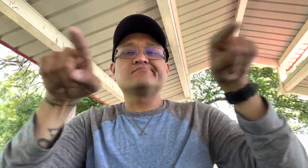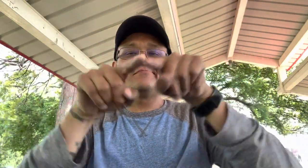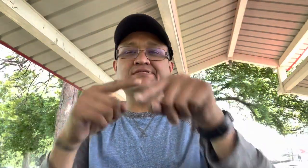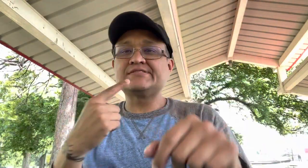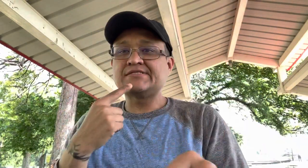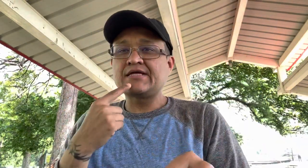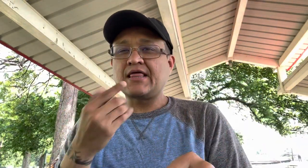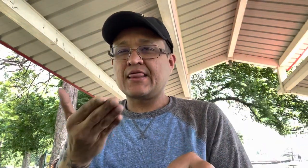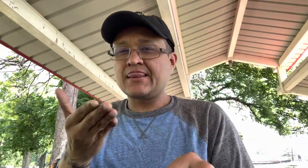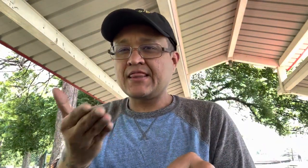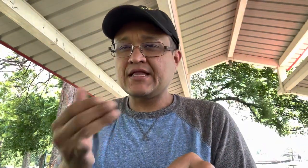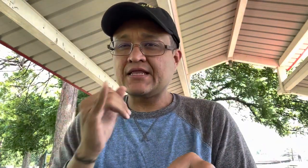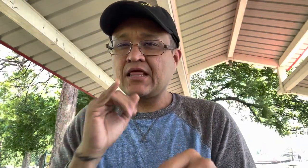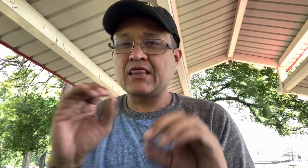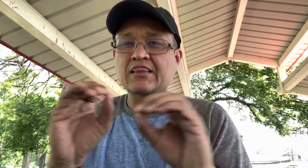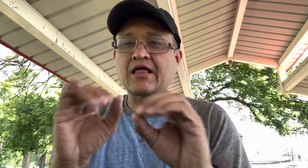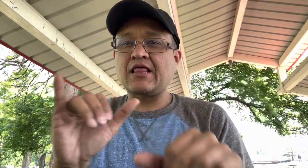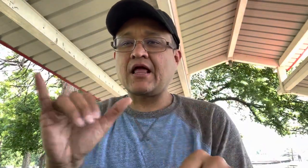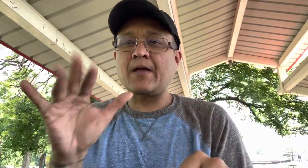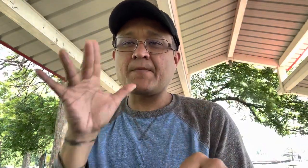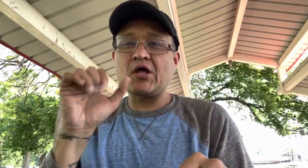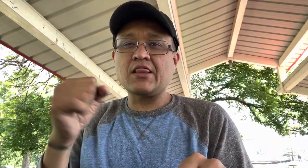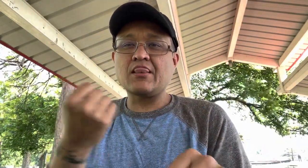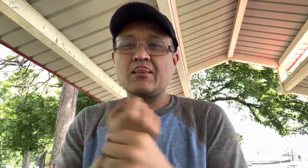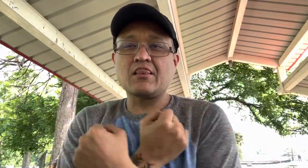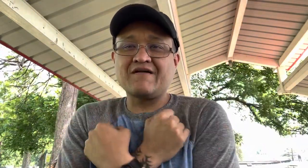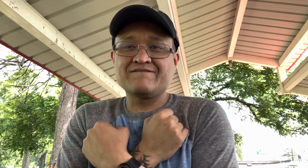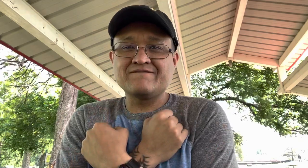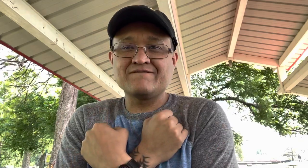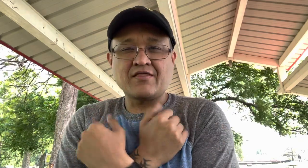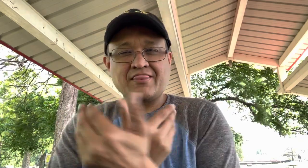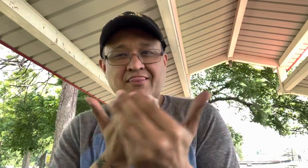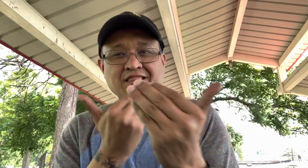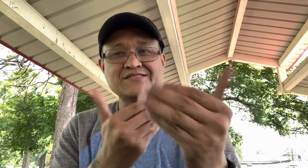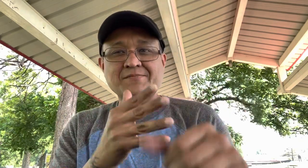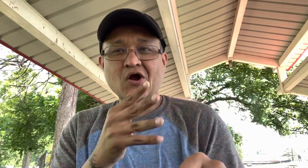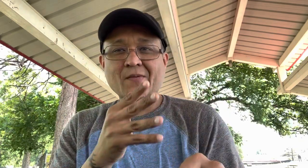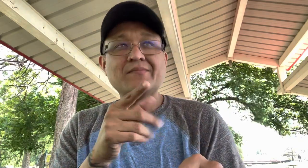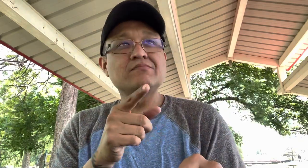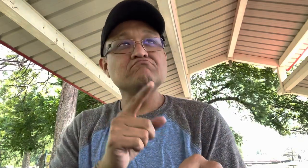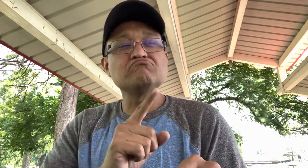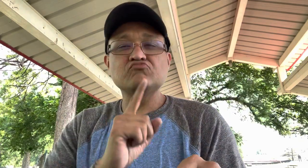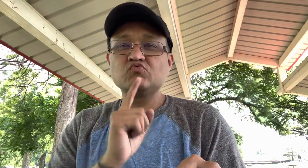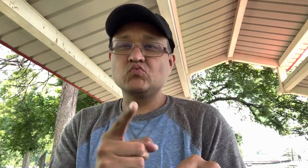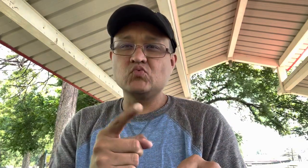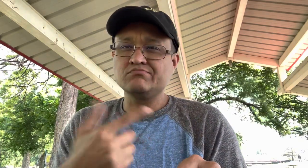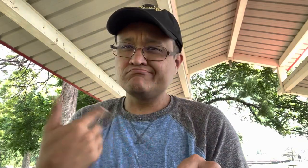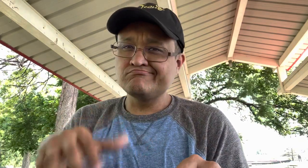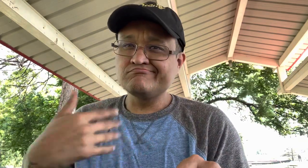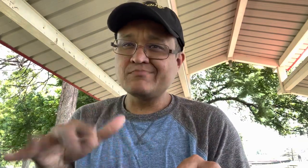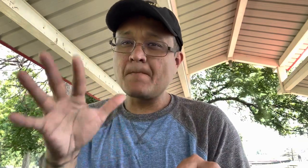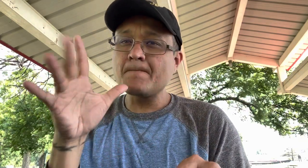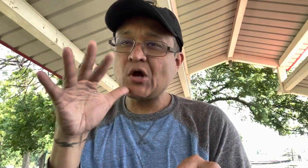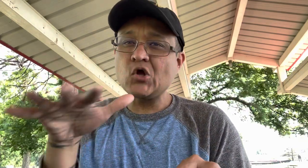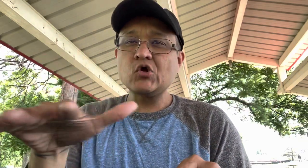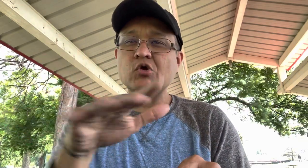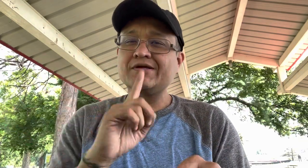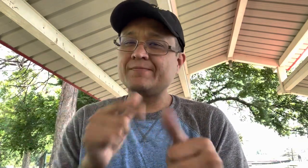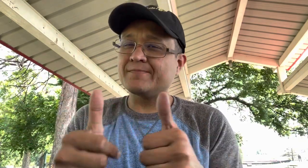so we were just driving a few minutes ago and we seen a church sign that said there's no love like a mother's love thanks moms I was just like wow